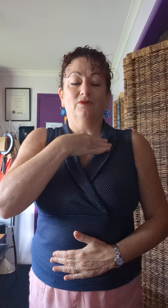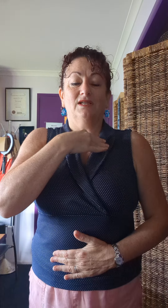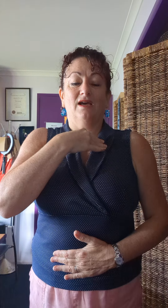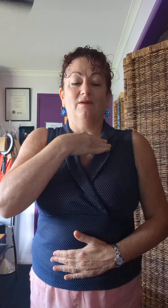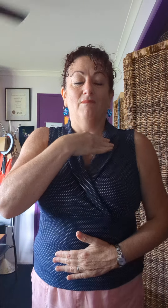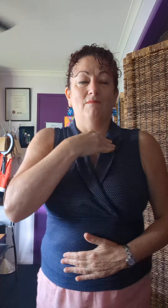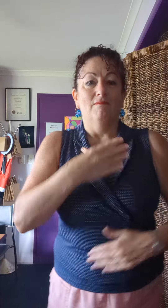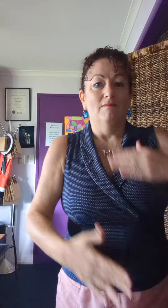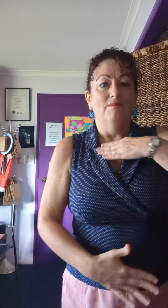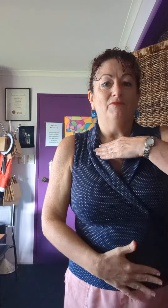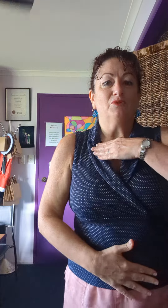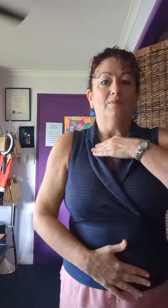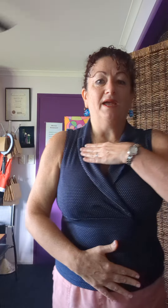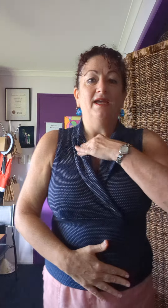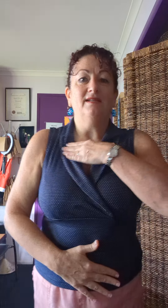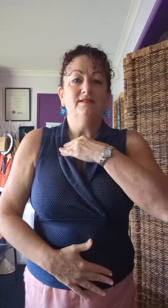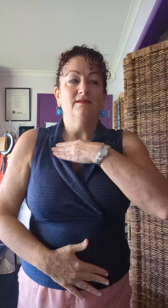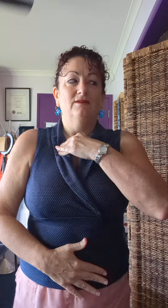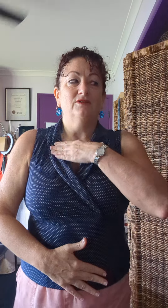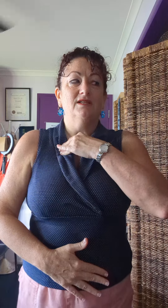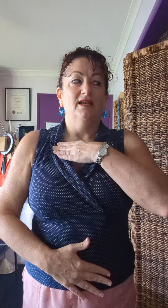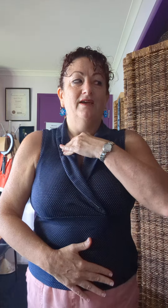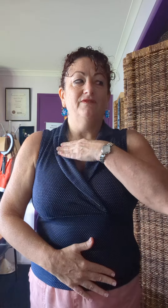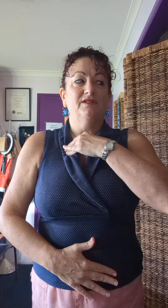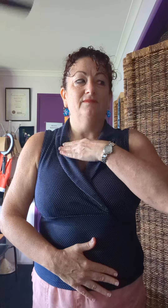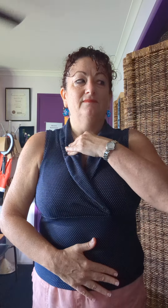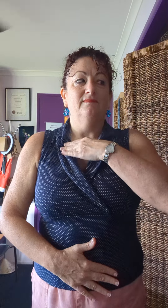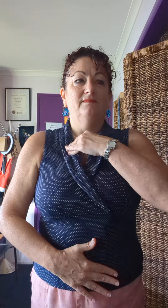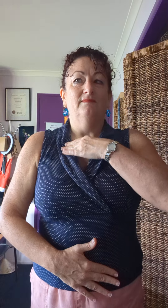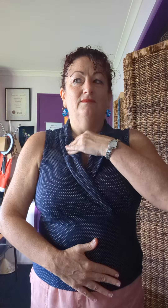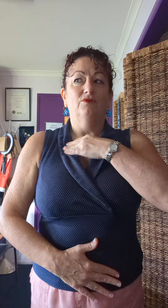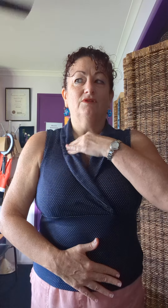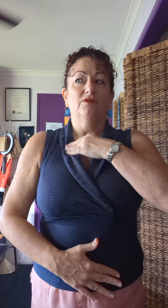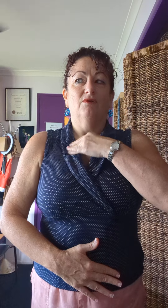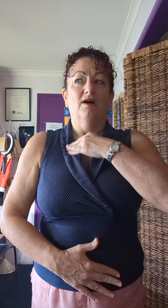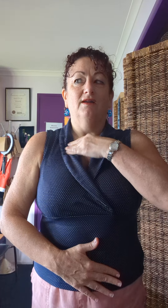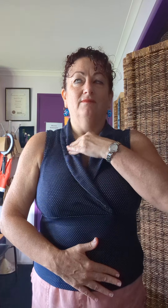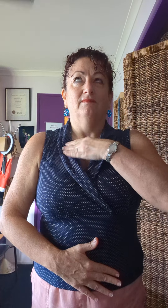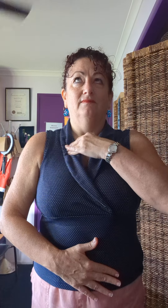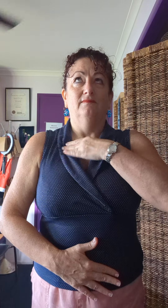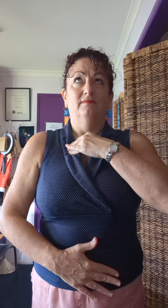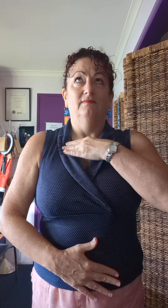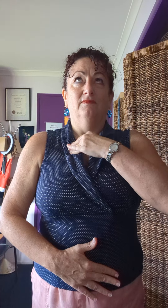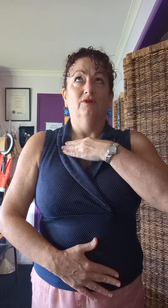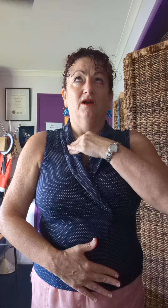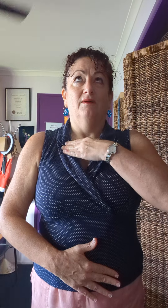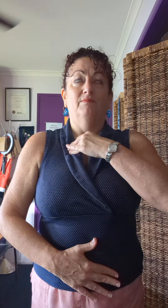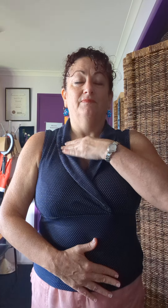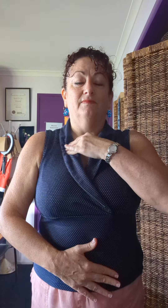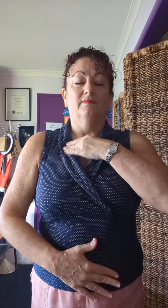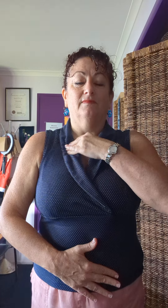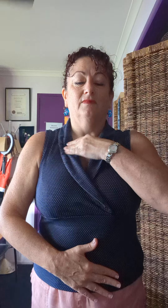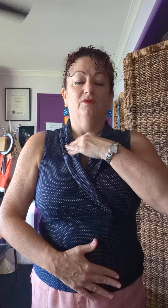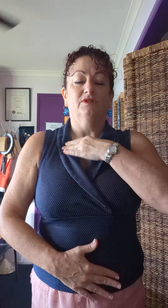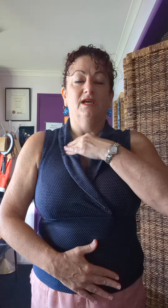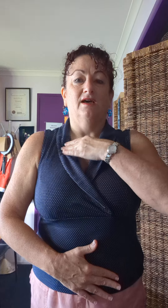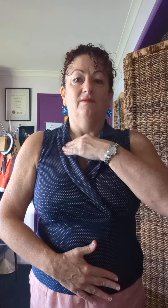look look down. Swap hands, look to the left, look to the right, look up, look down.